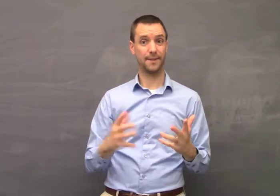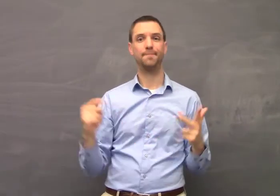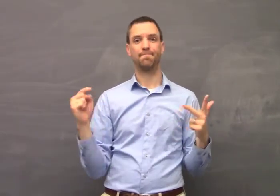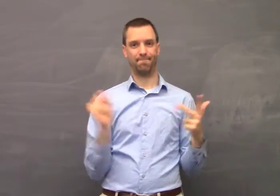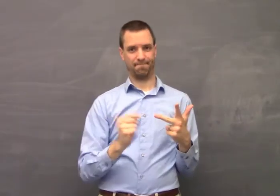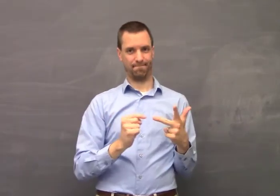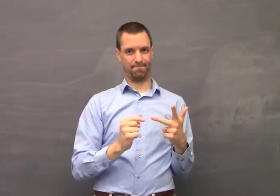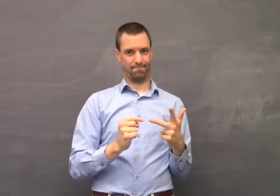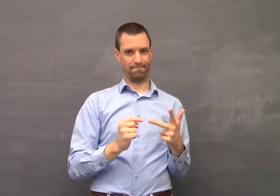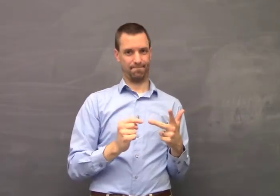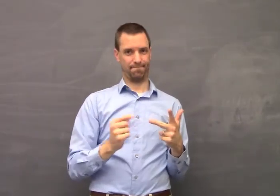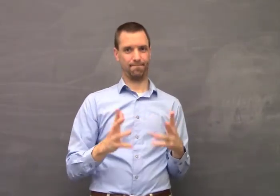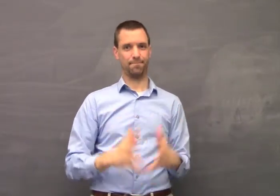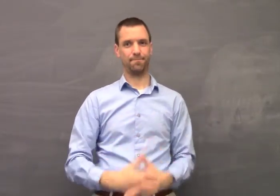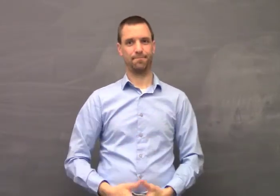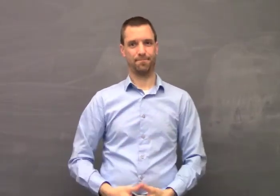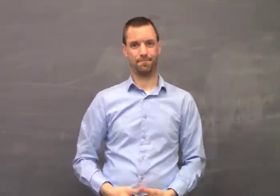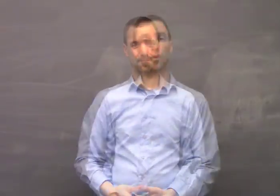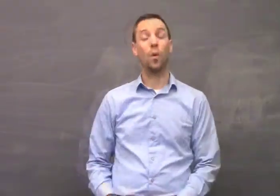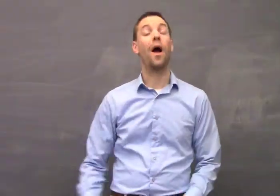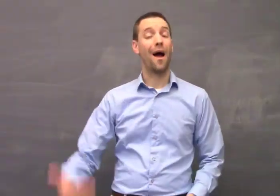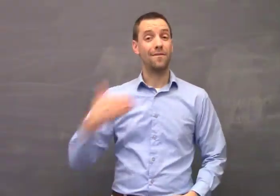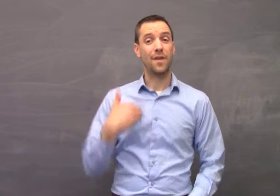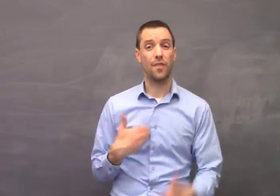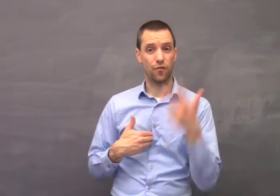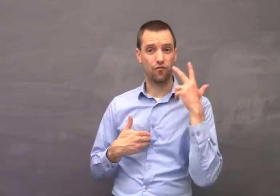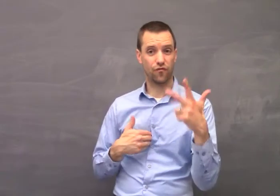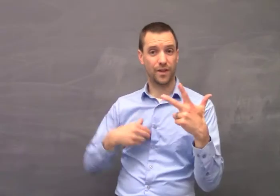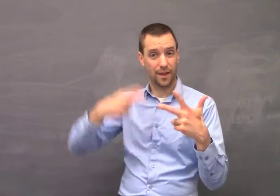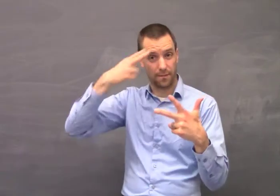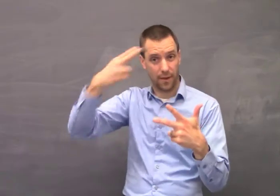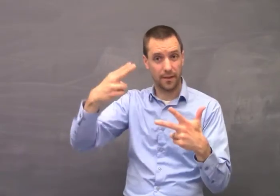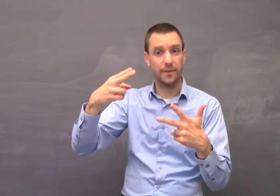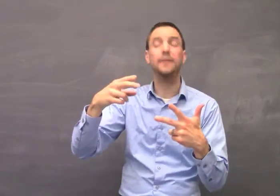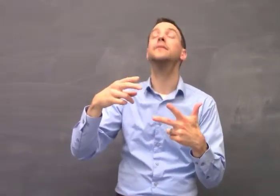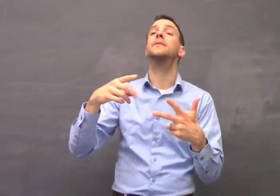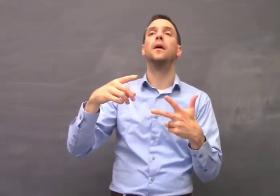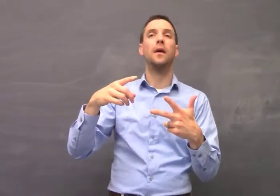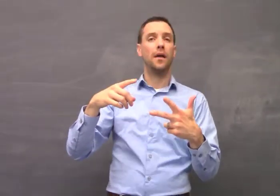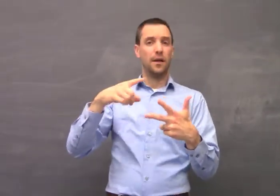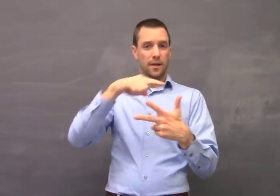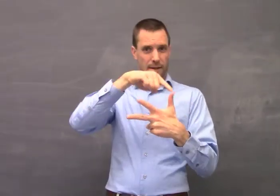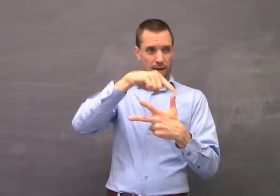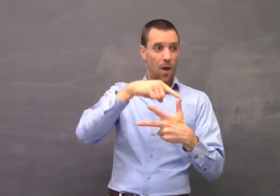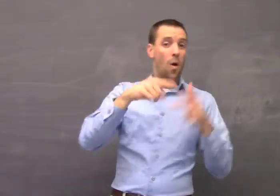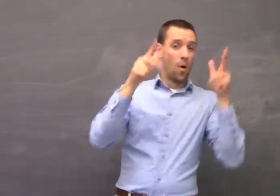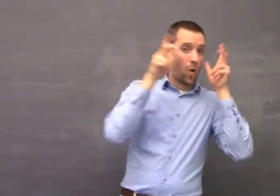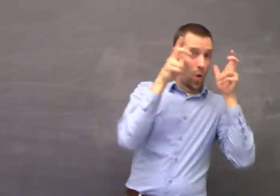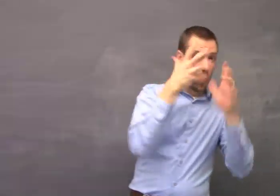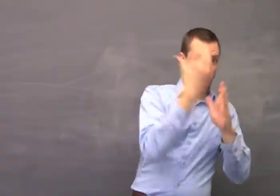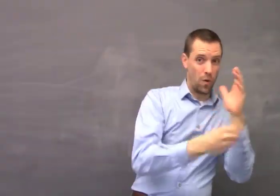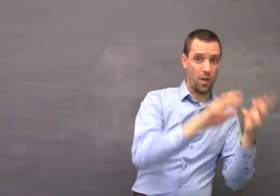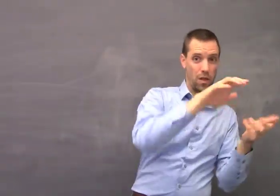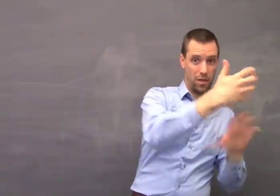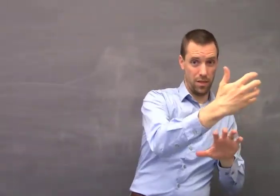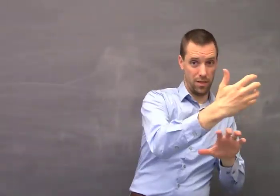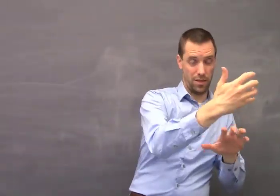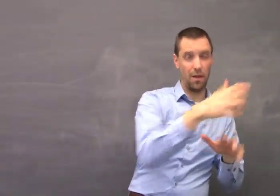exists that their skills may be fine. So that's the third possibility we're considering. So again, these three hypotheses, that